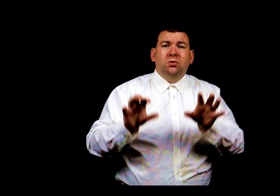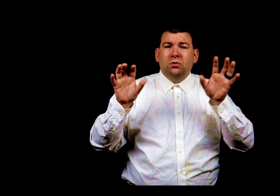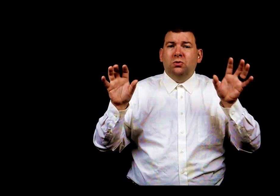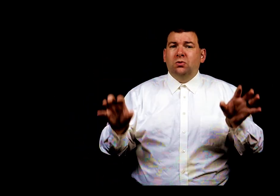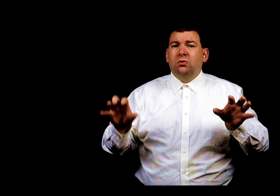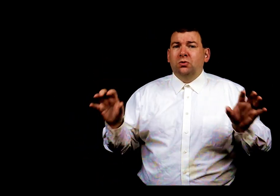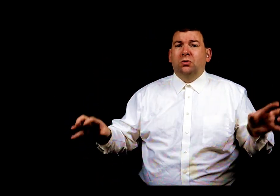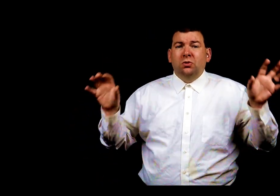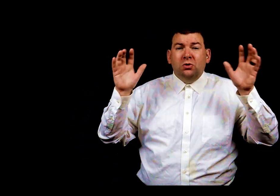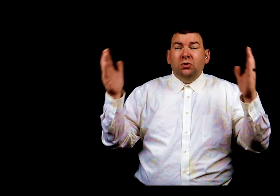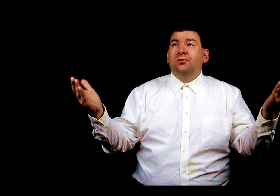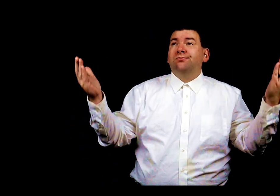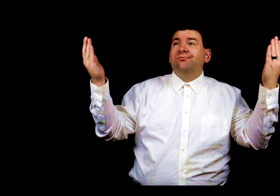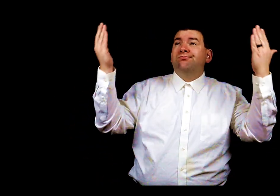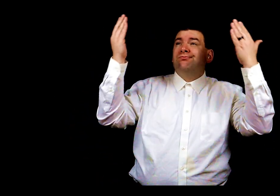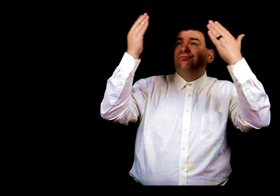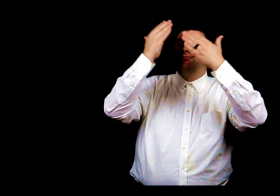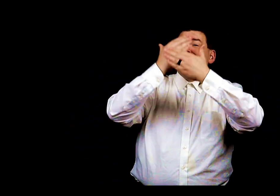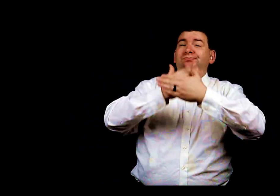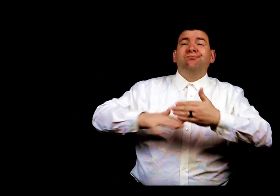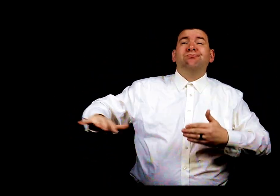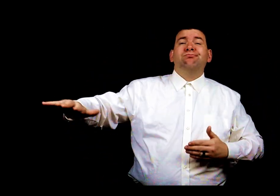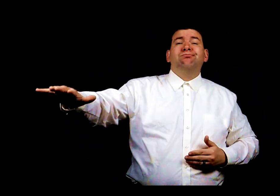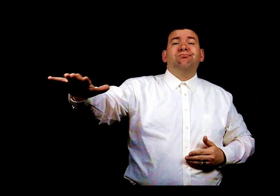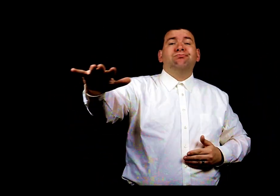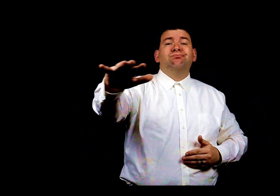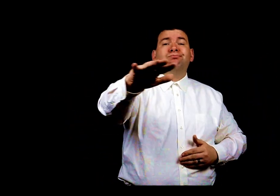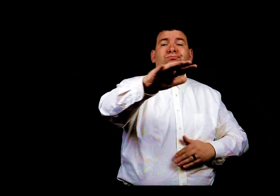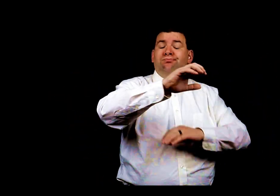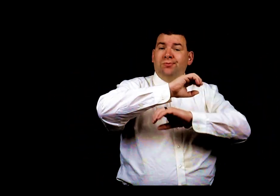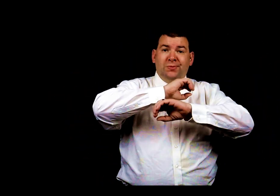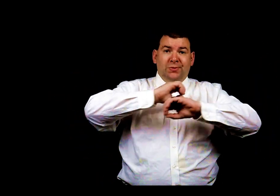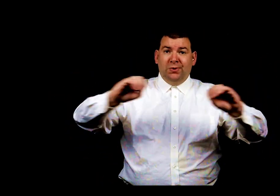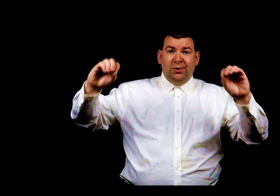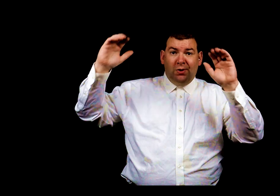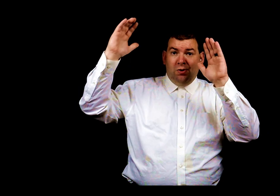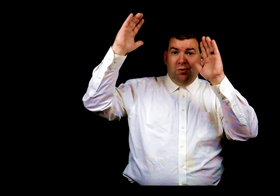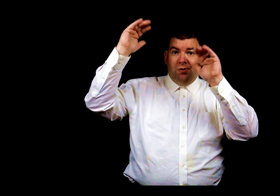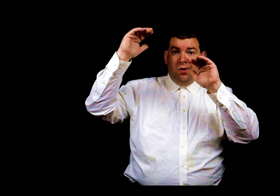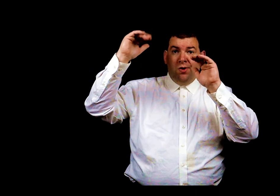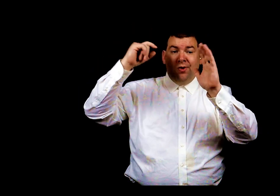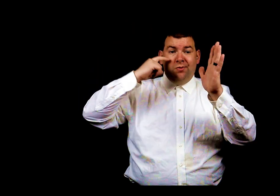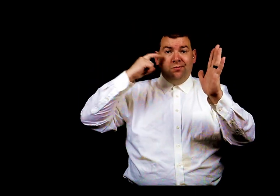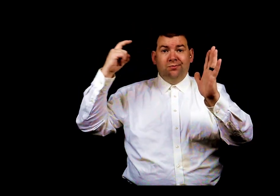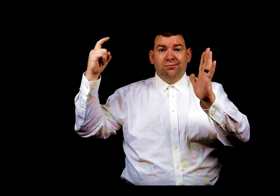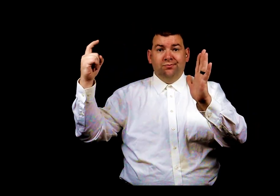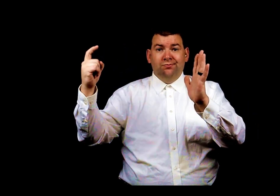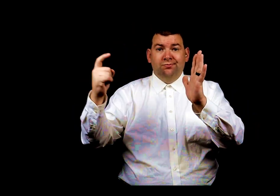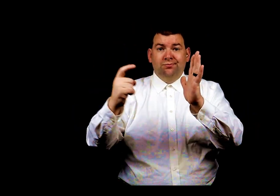Dark is the city, no light within